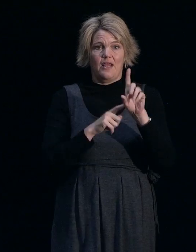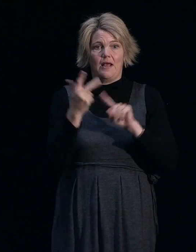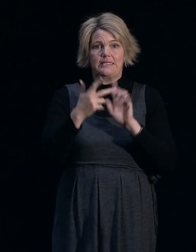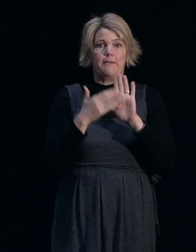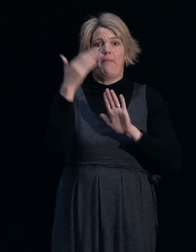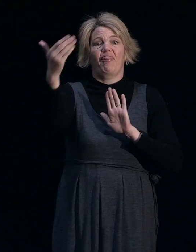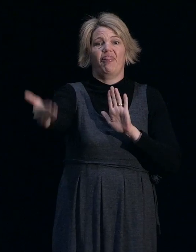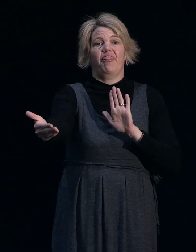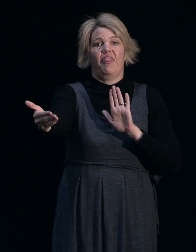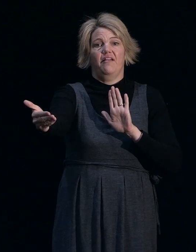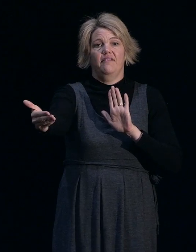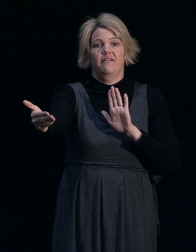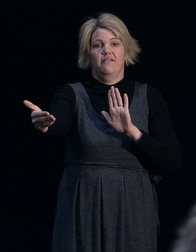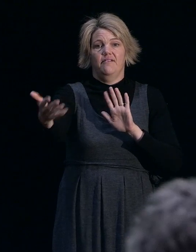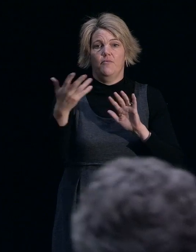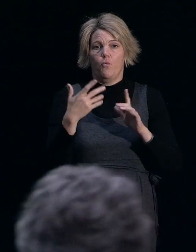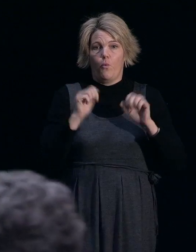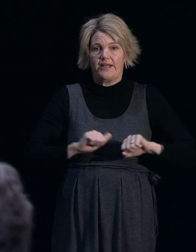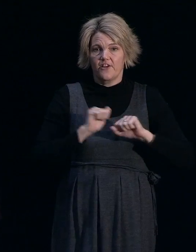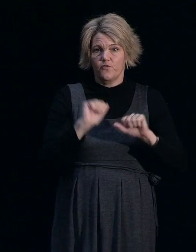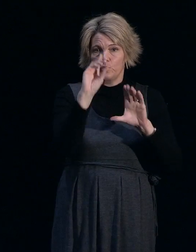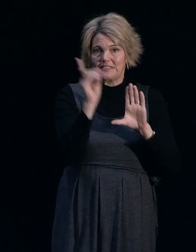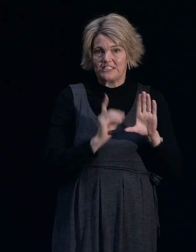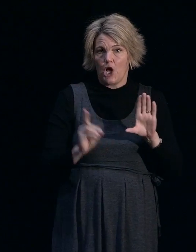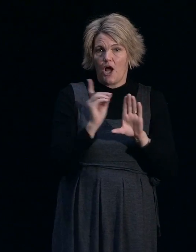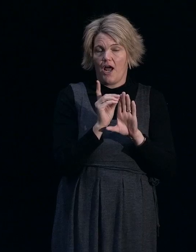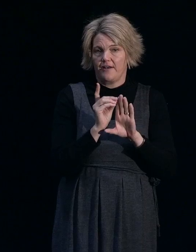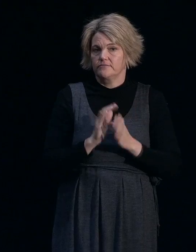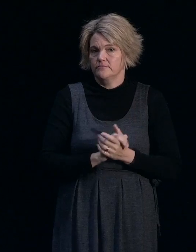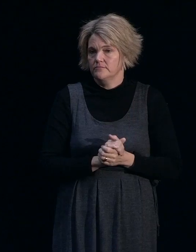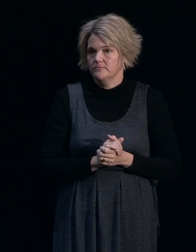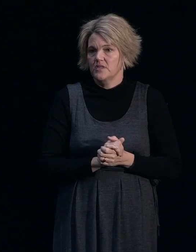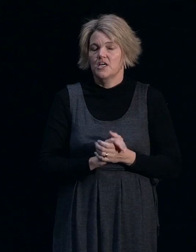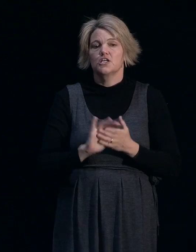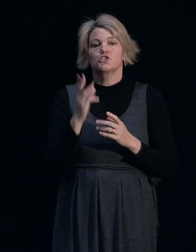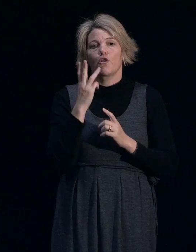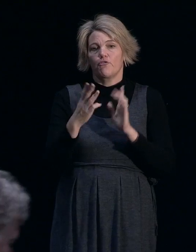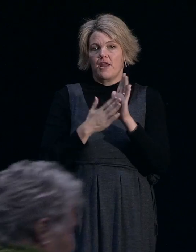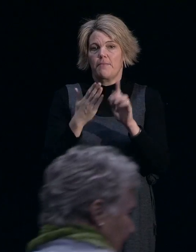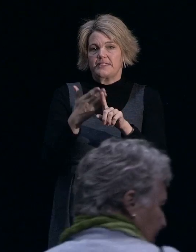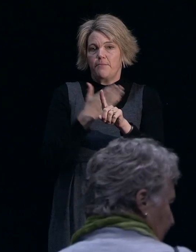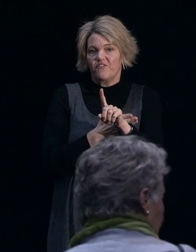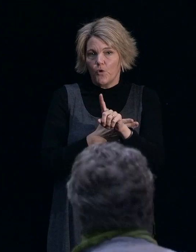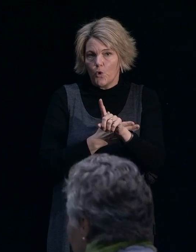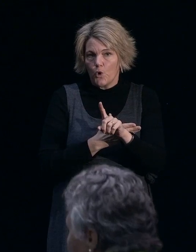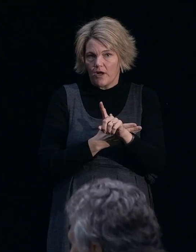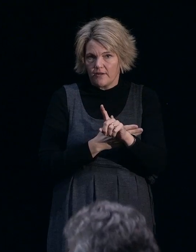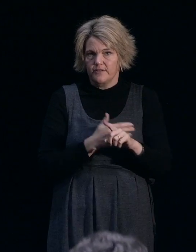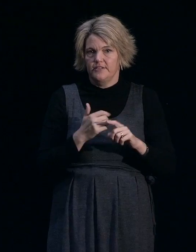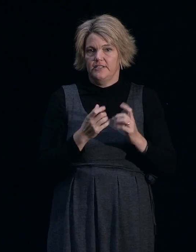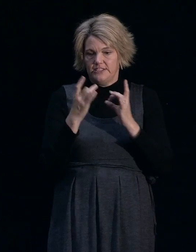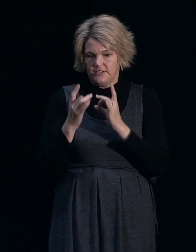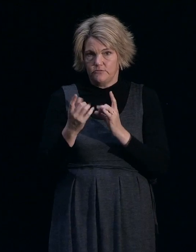gotten to the design stage. So it's three months before construction is due to start that the foundation design